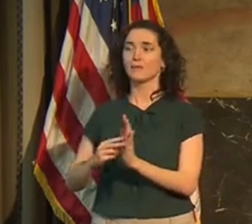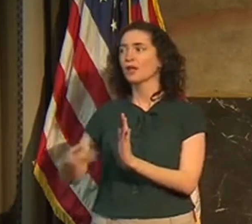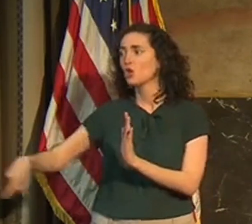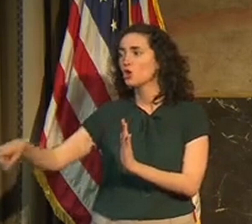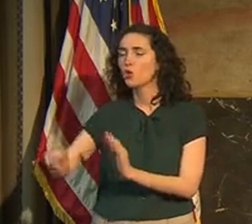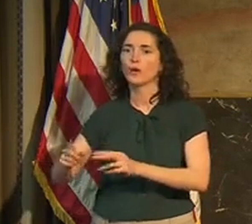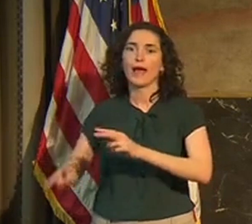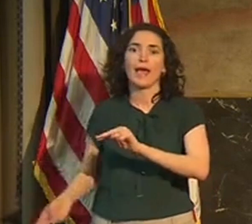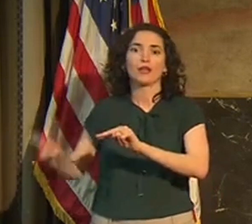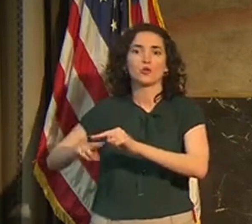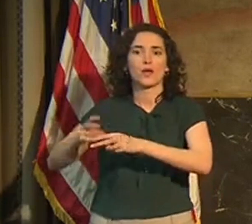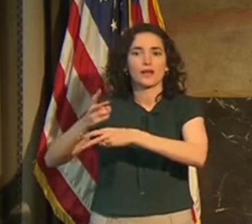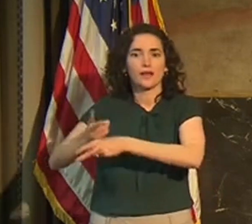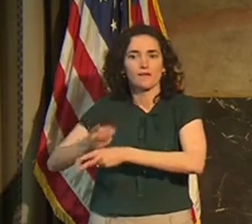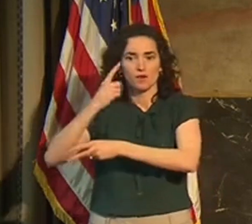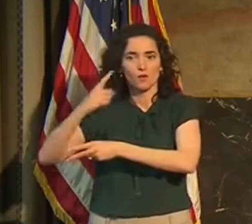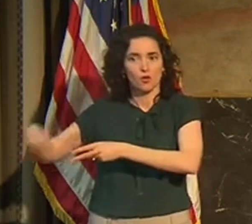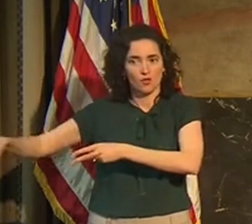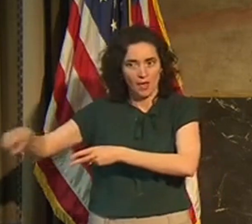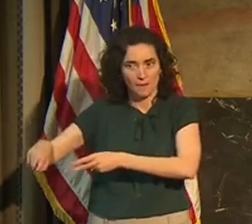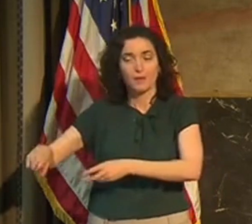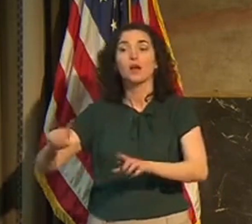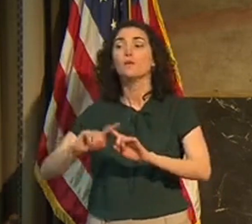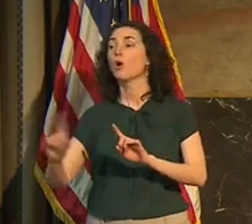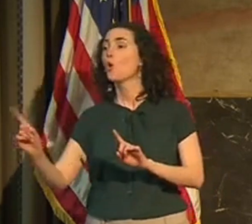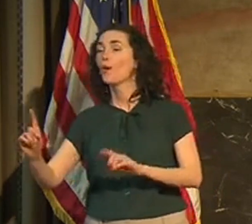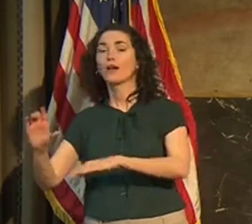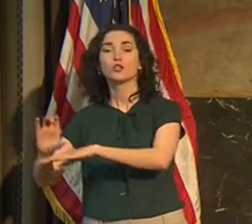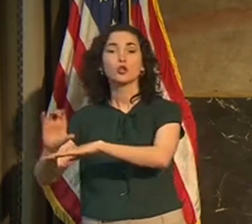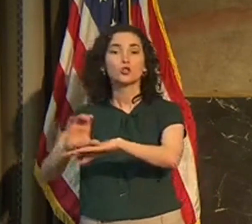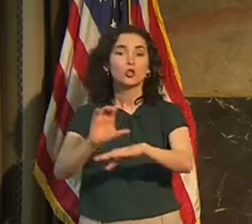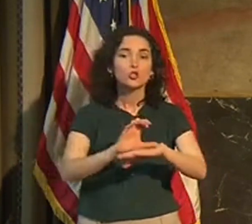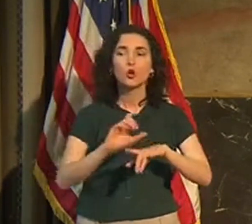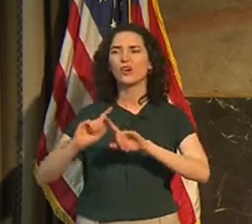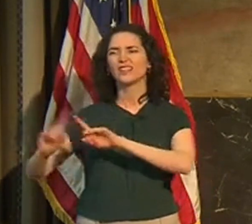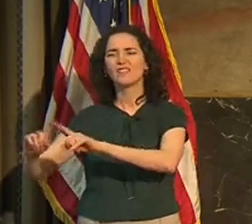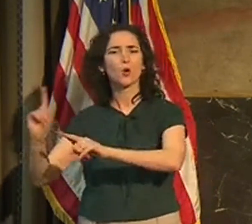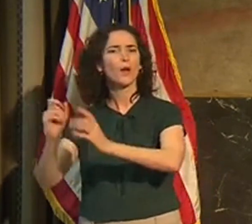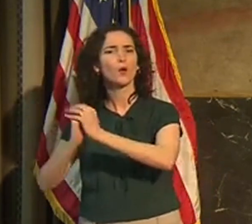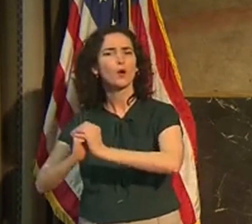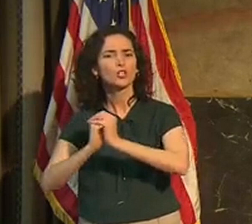limit affixed to places of worship in the next proclamation.